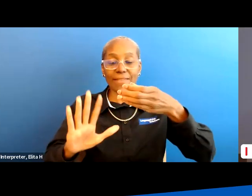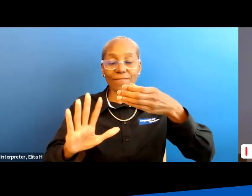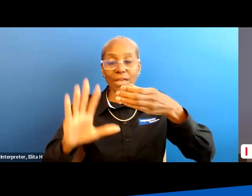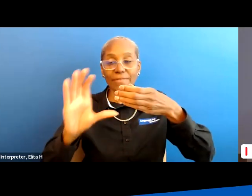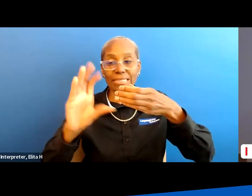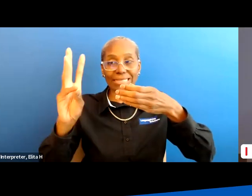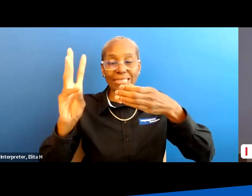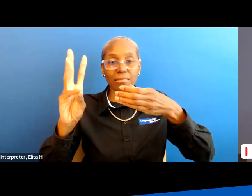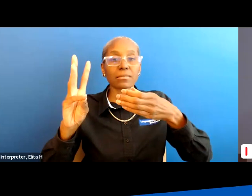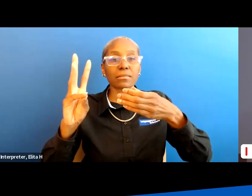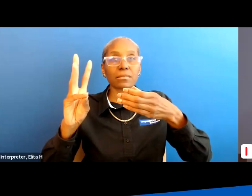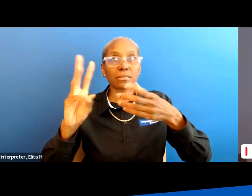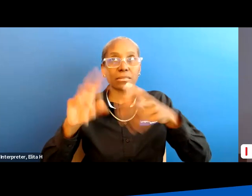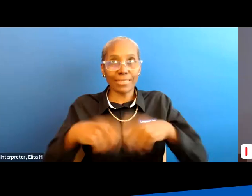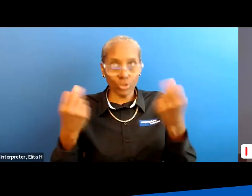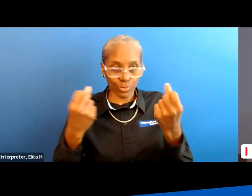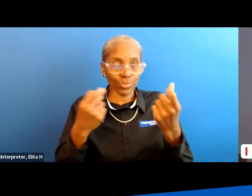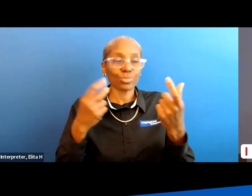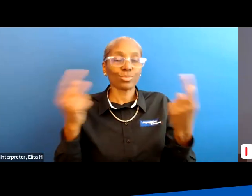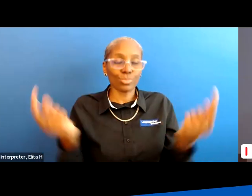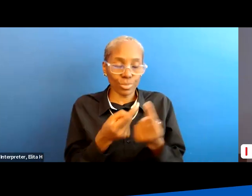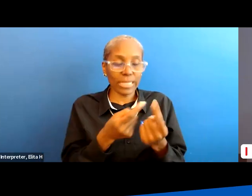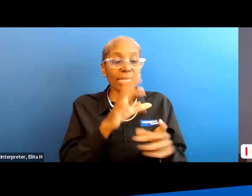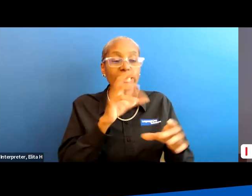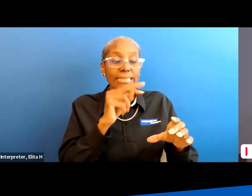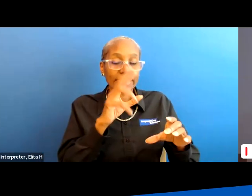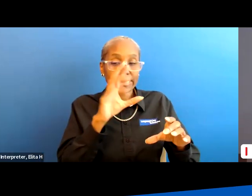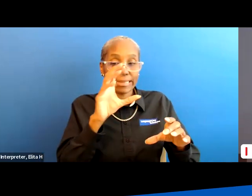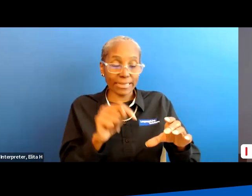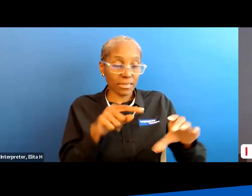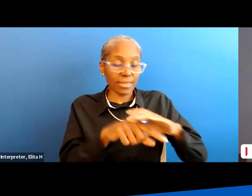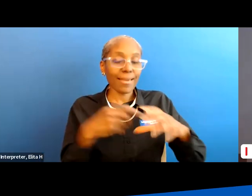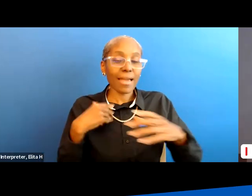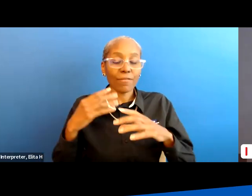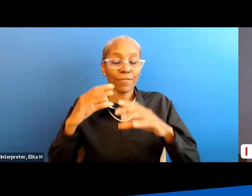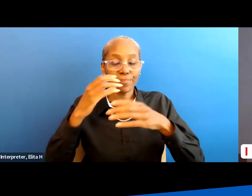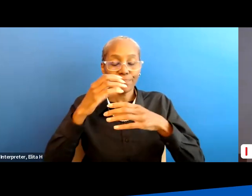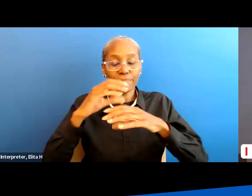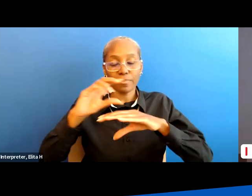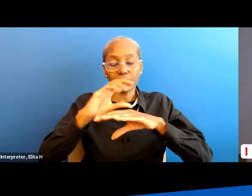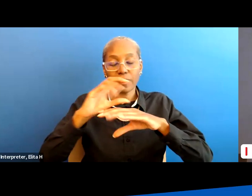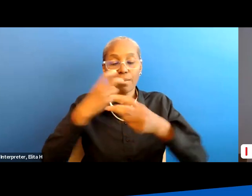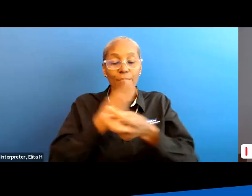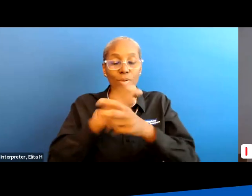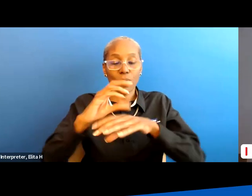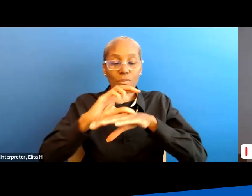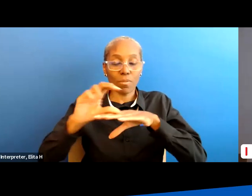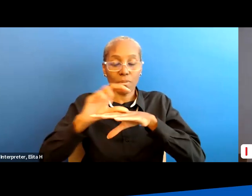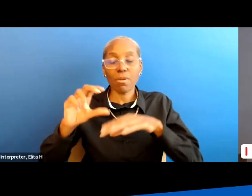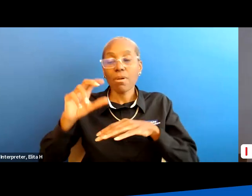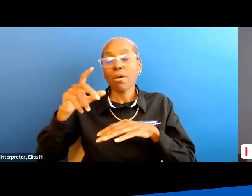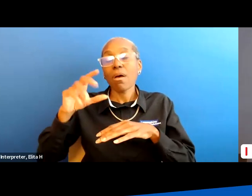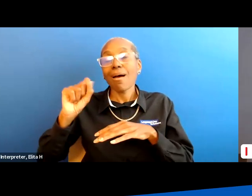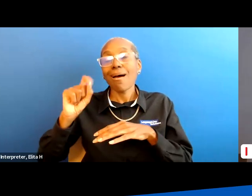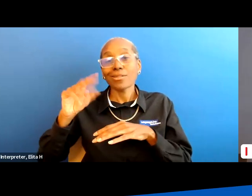a ct uh cat scan which shows they have osteopenia and osteoarthritis and